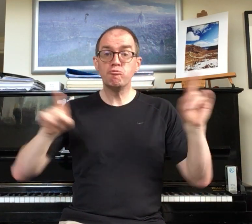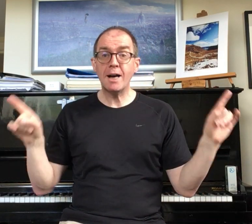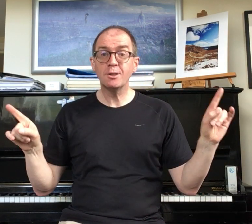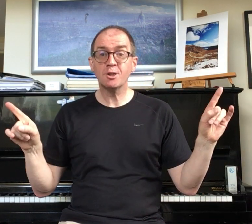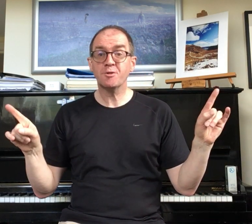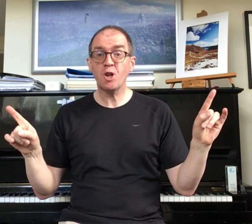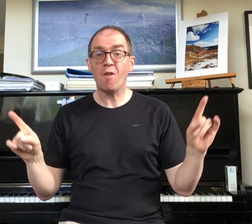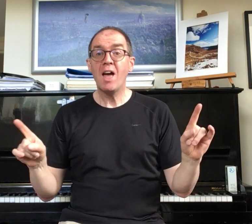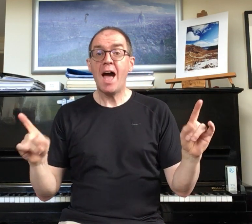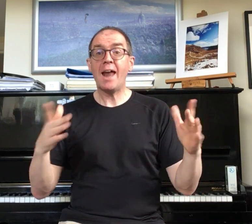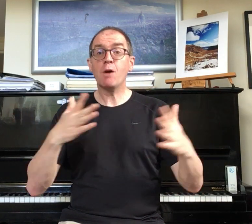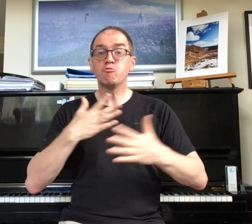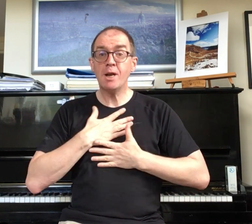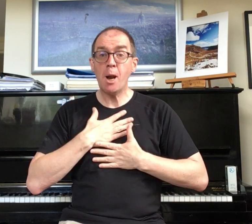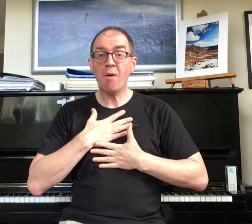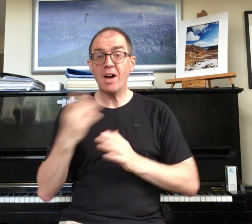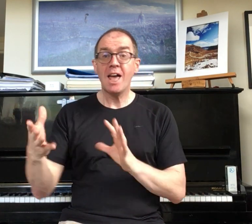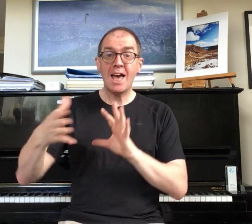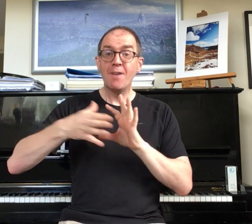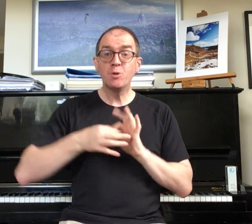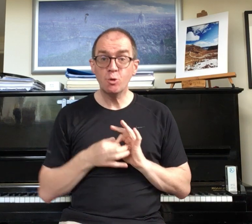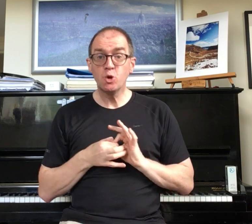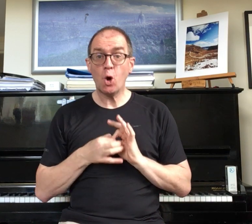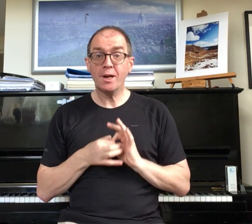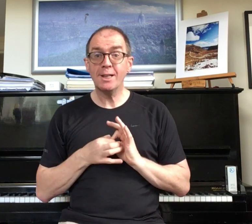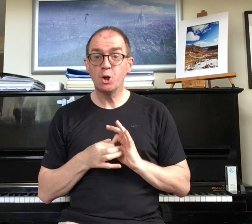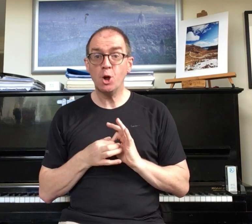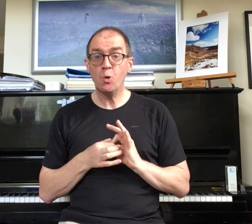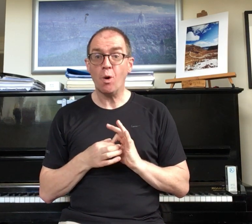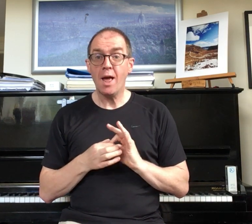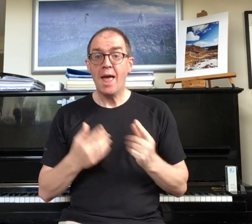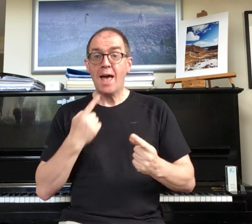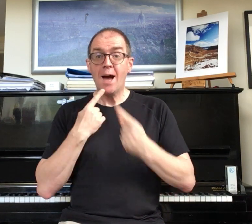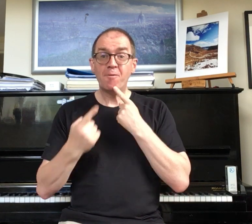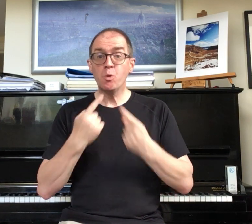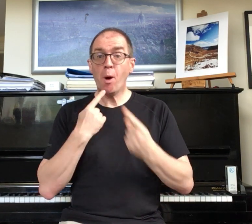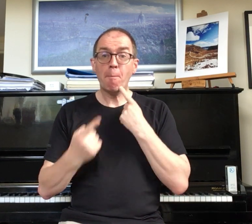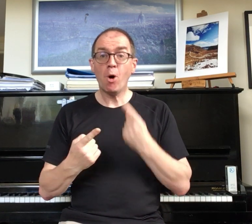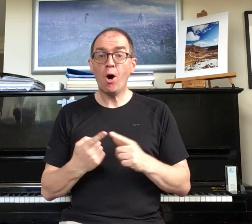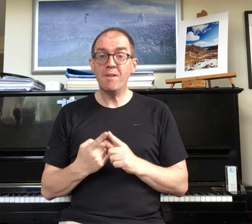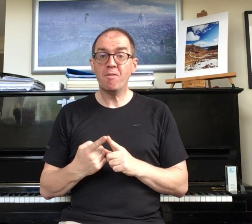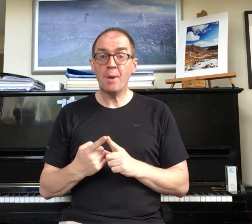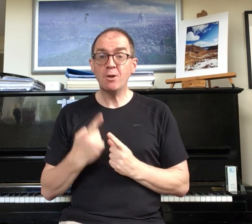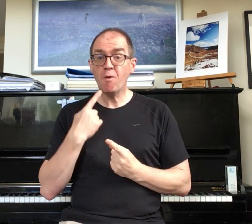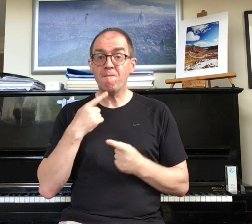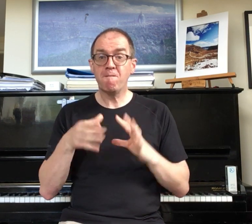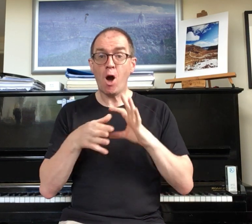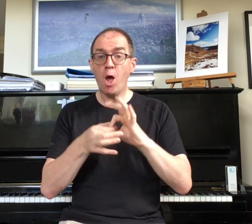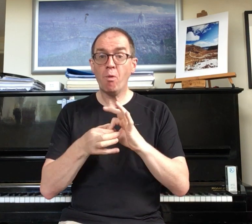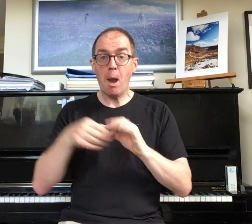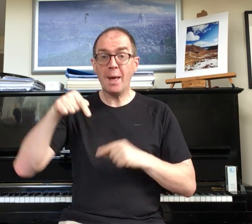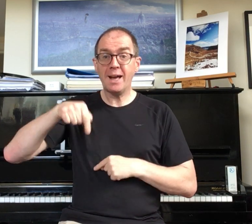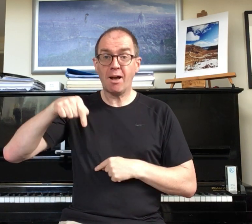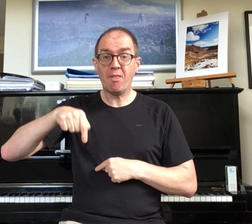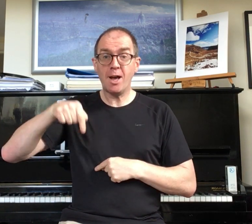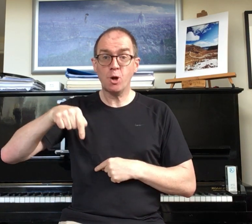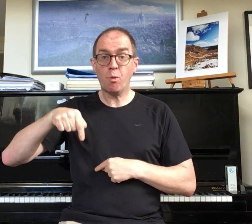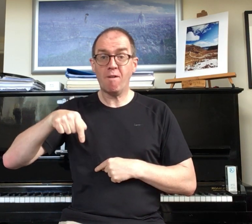range of stuff and I'd really love it if you joined in too. If you want more information follow the link that you will